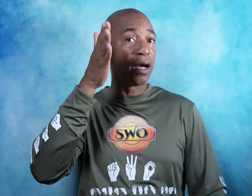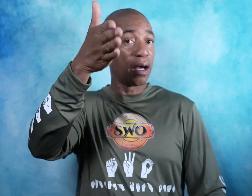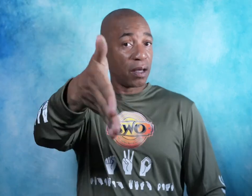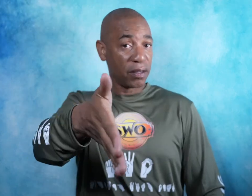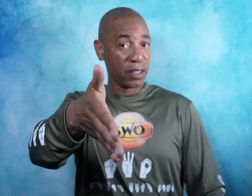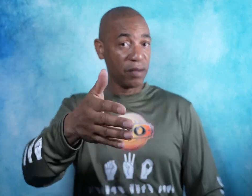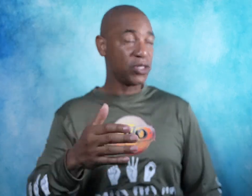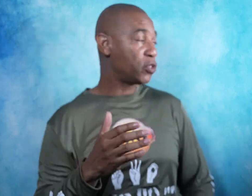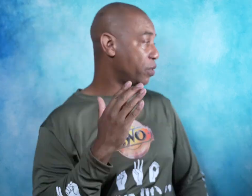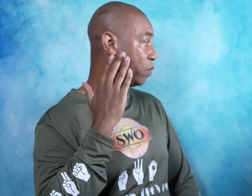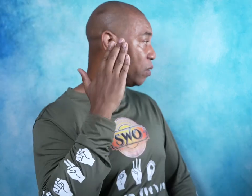Let me show you.